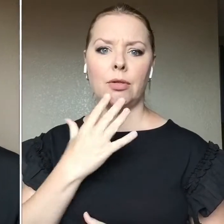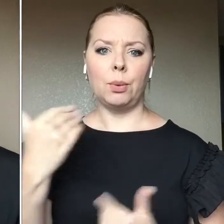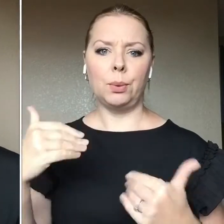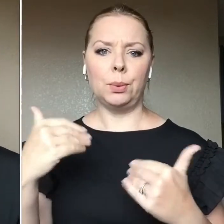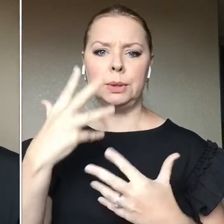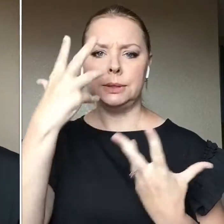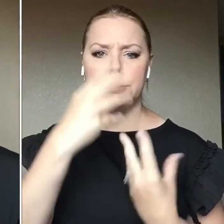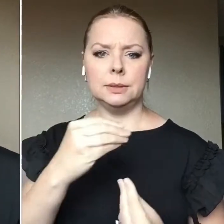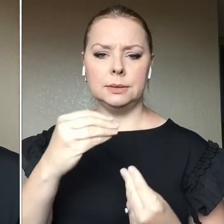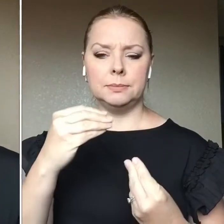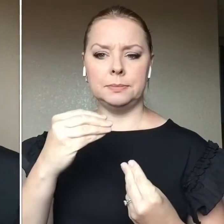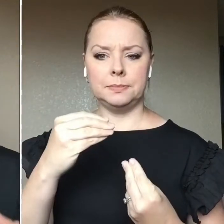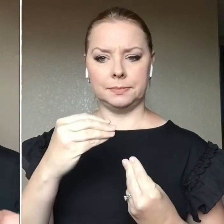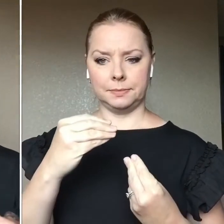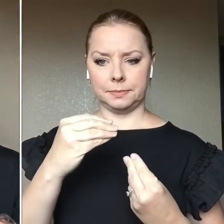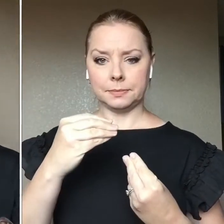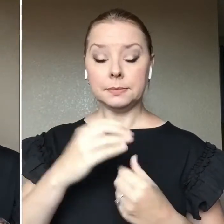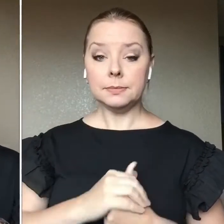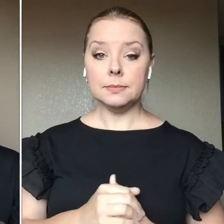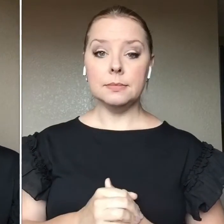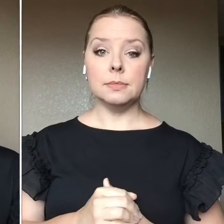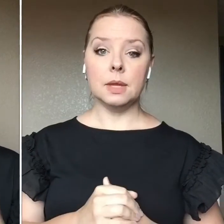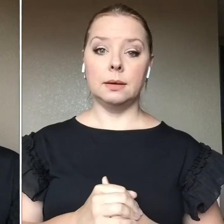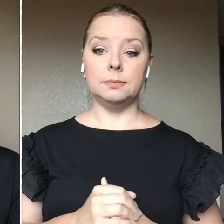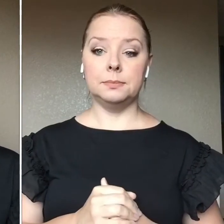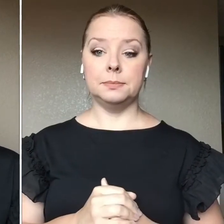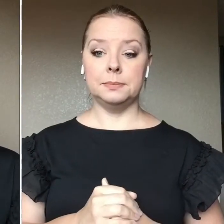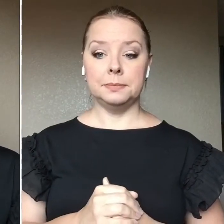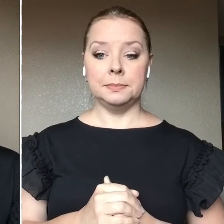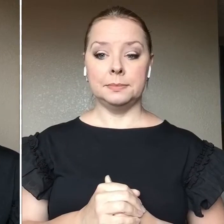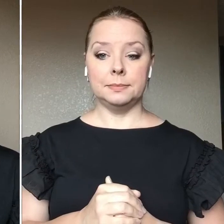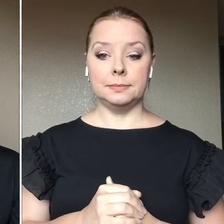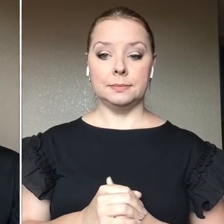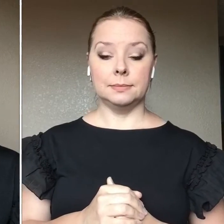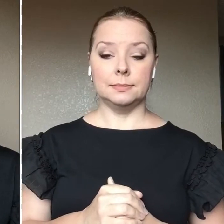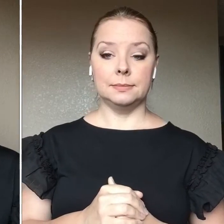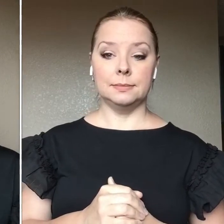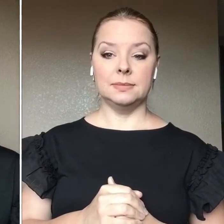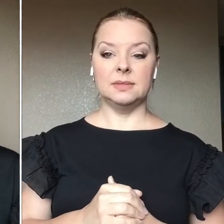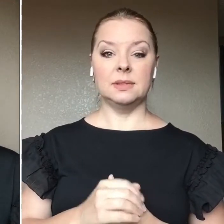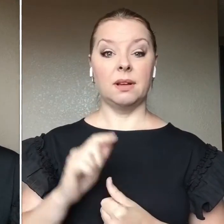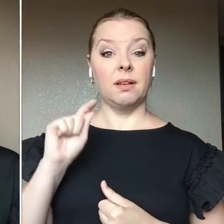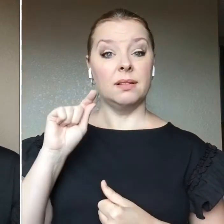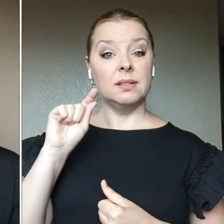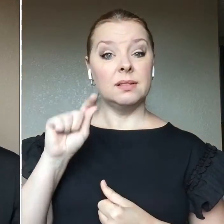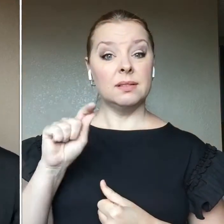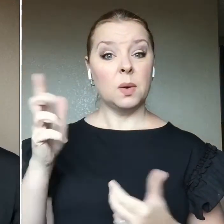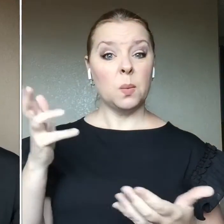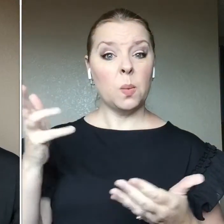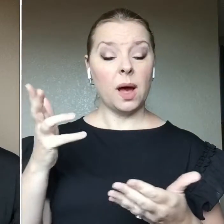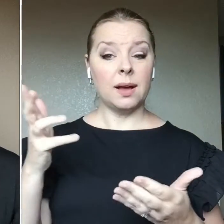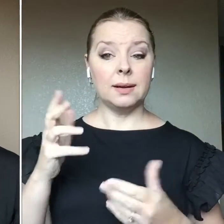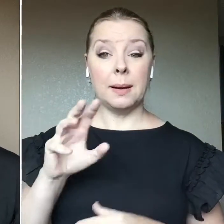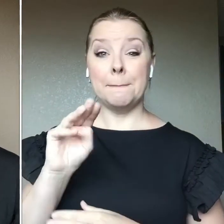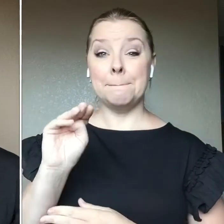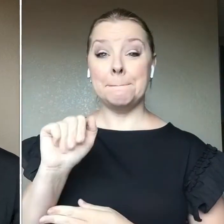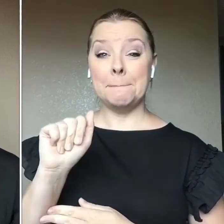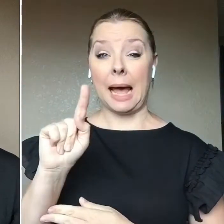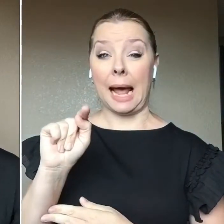pretty is that? Um, these things are matte long wearing.